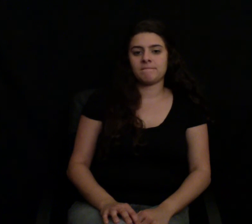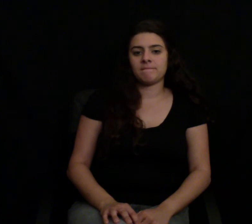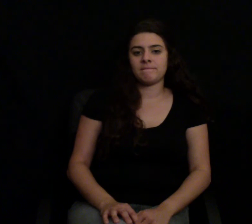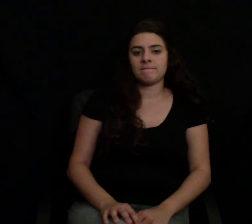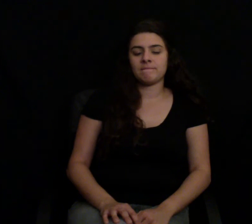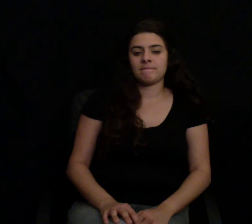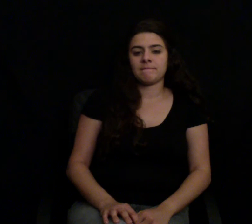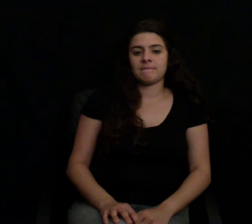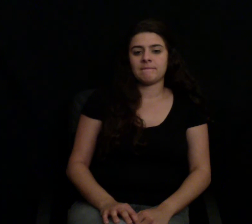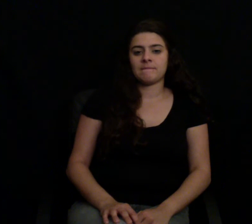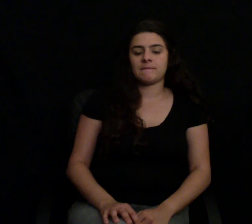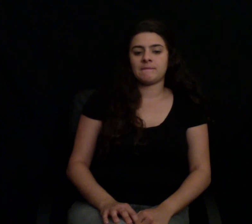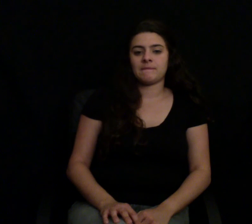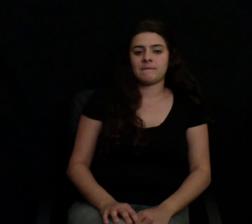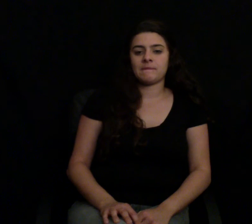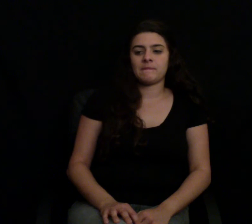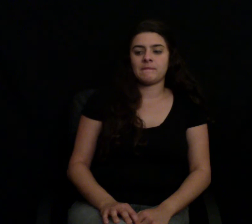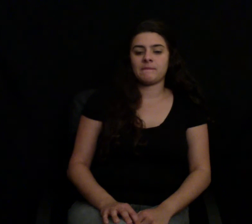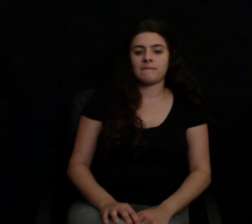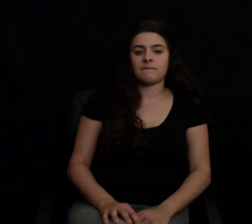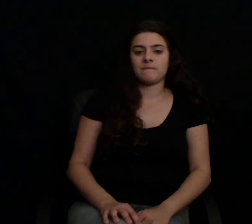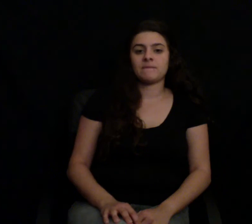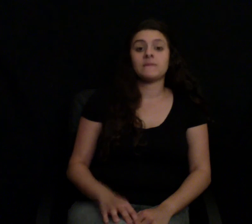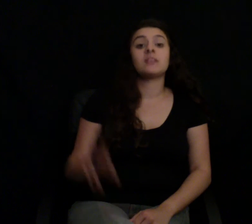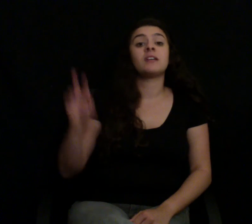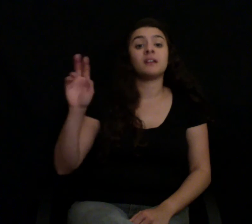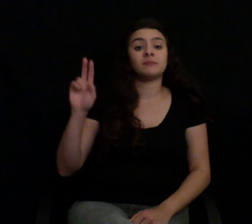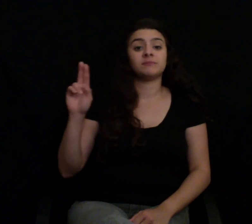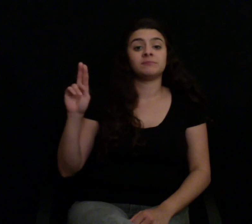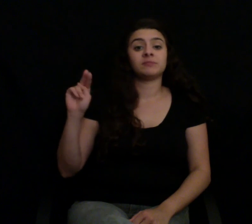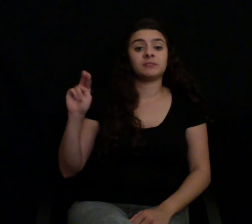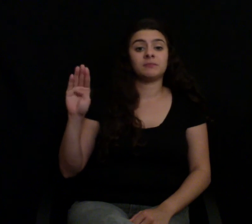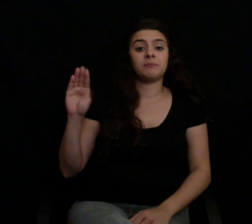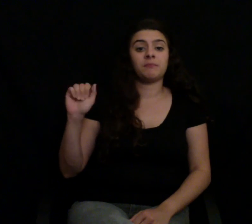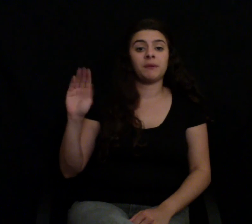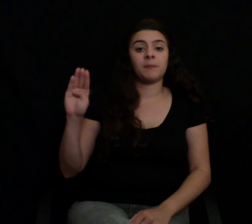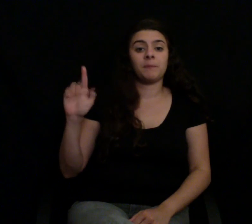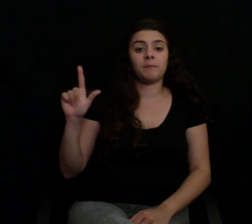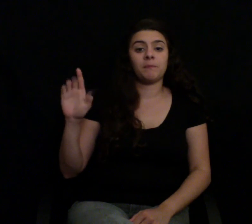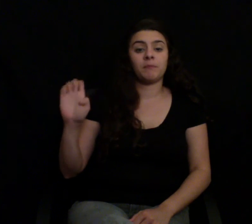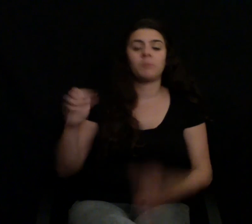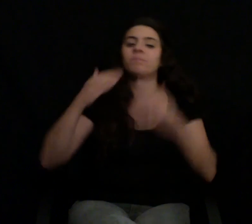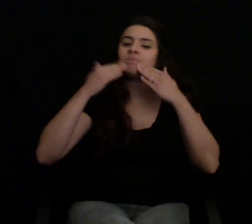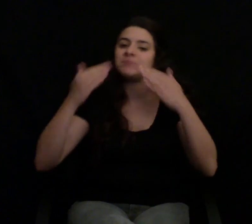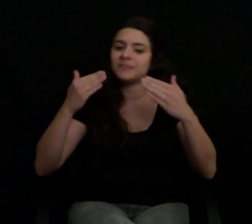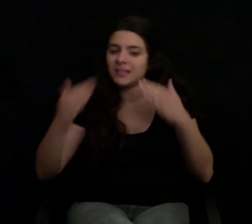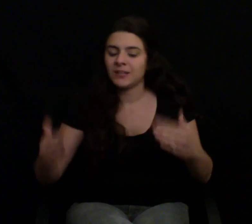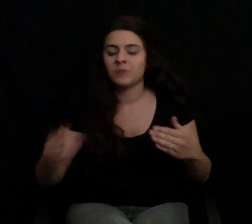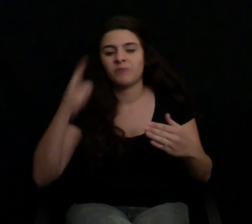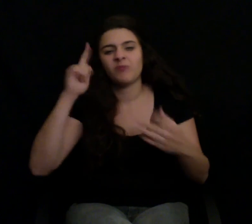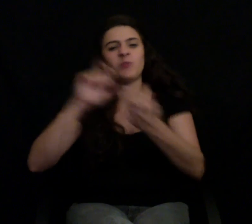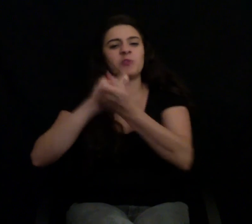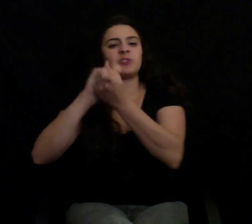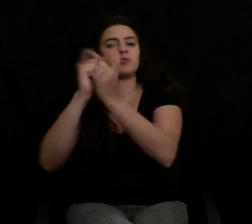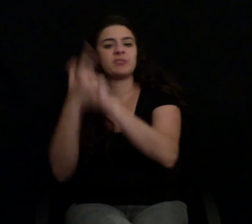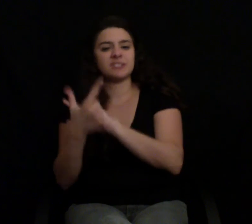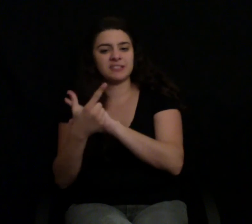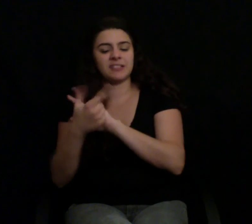Also, I need to thank OnBabble for once again providing transcription and translation services for this show, as well as every episode of